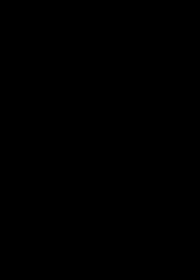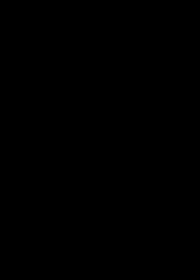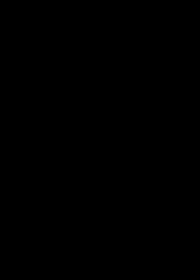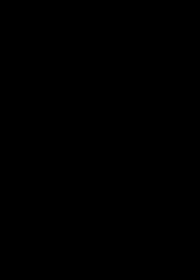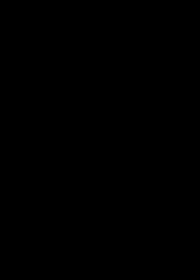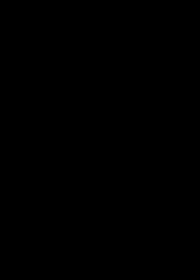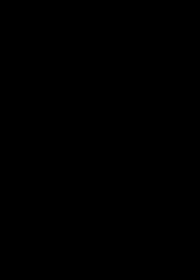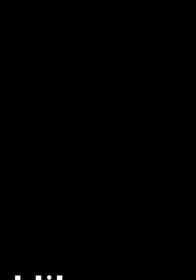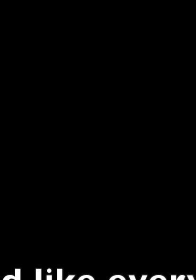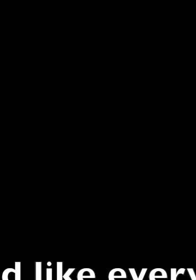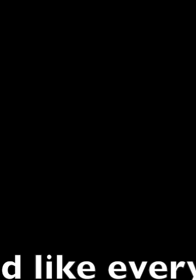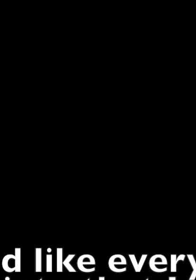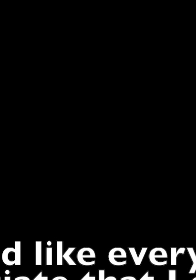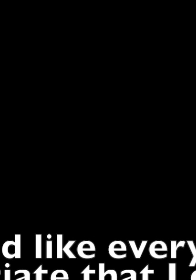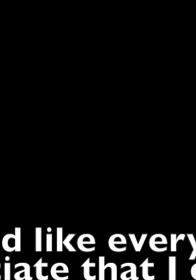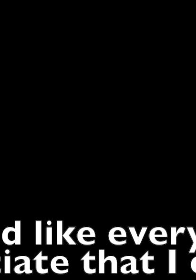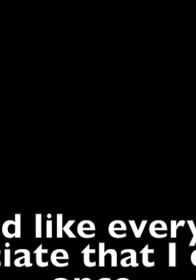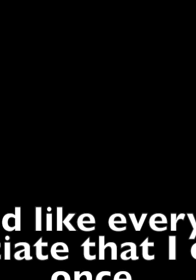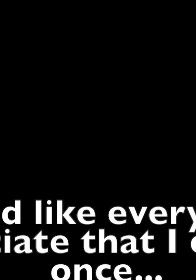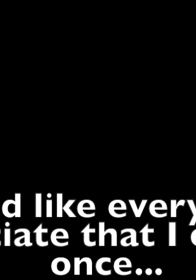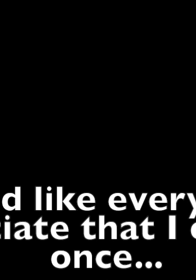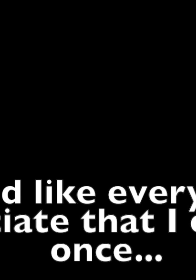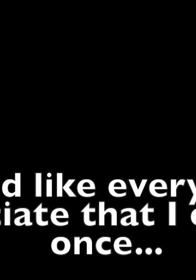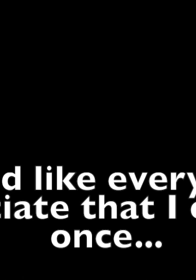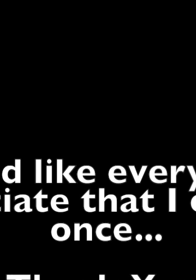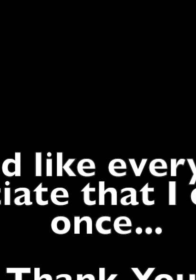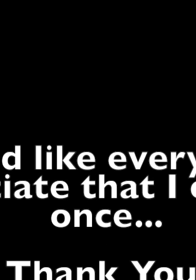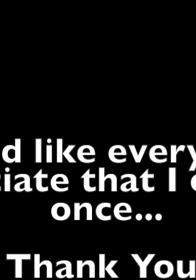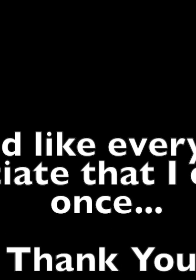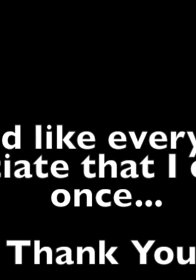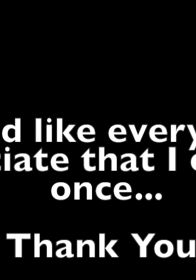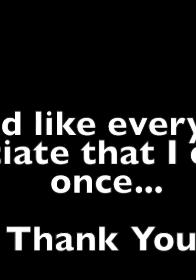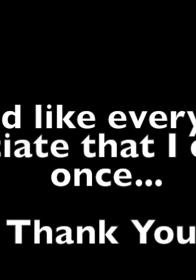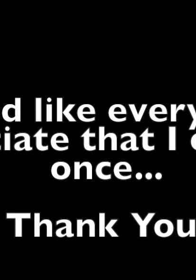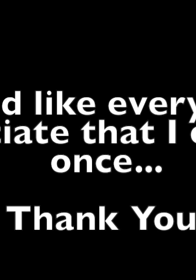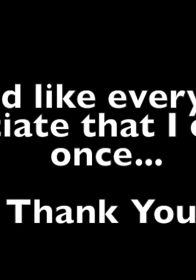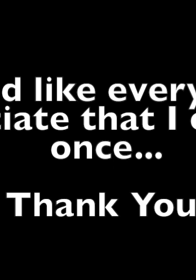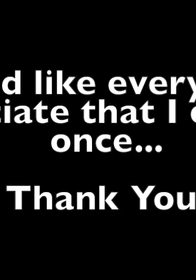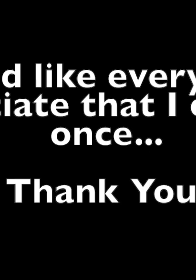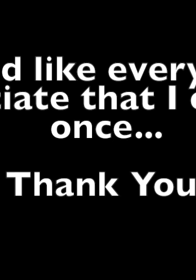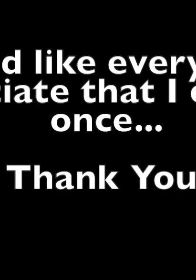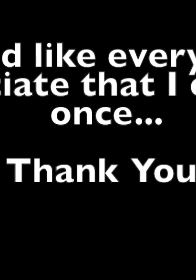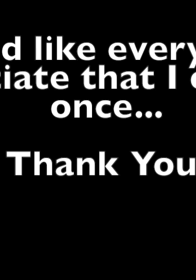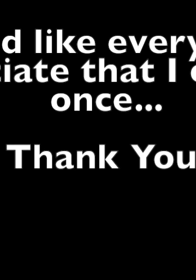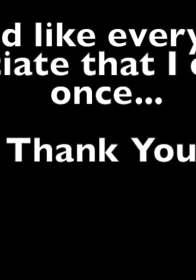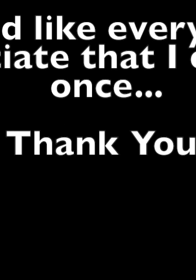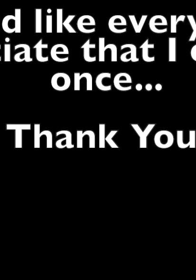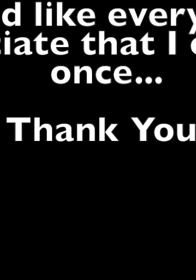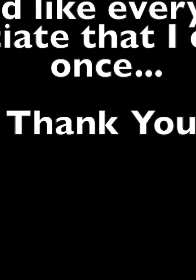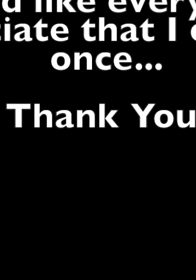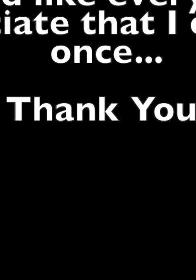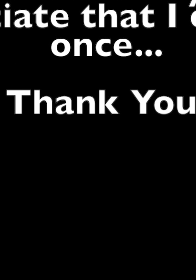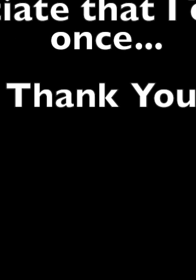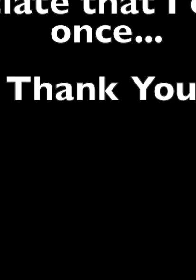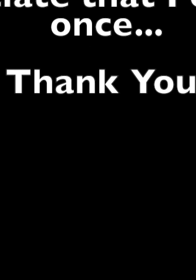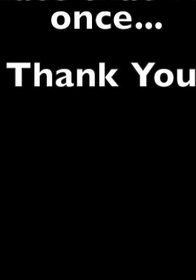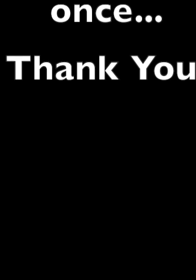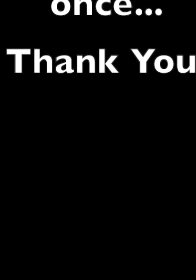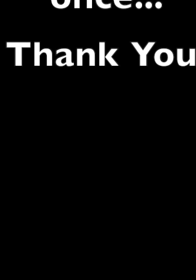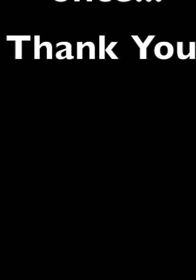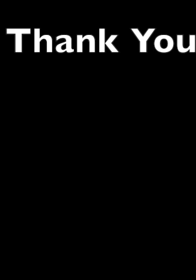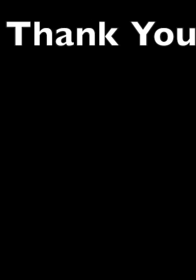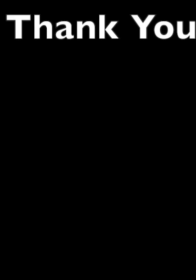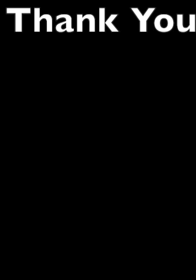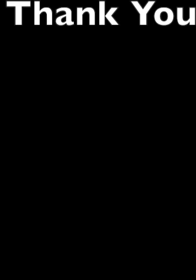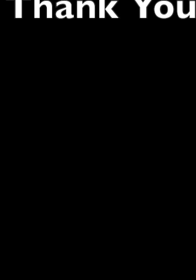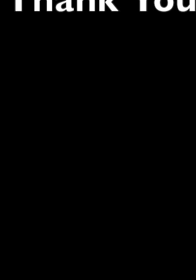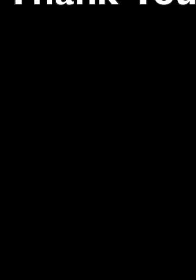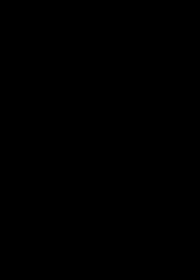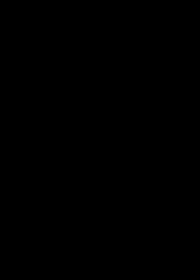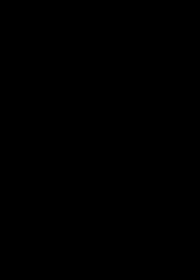every